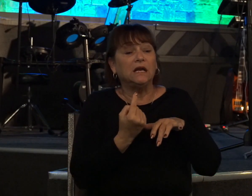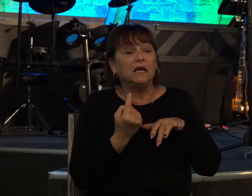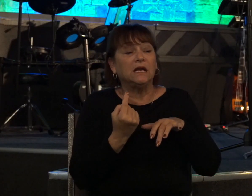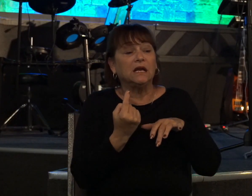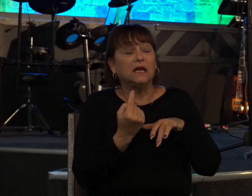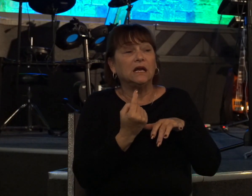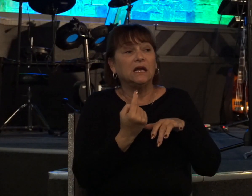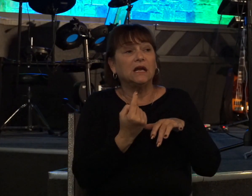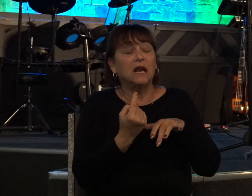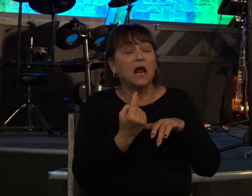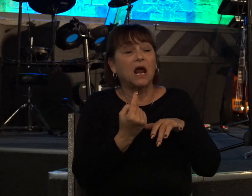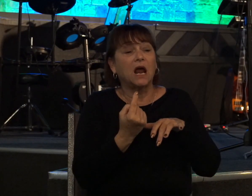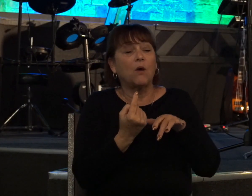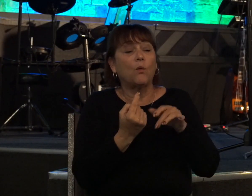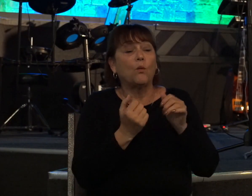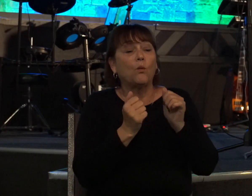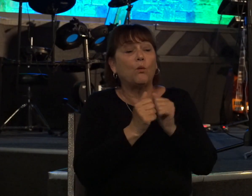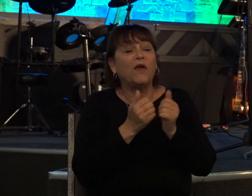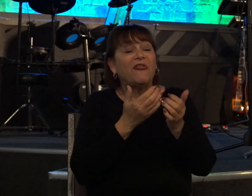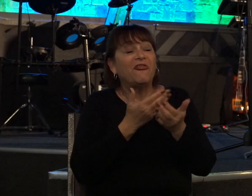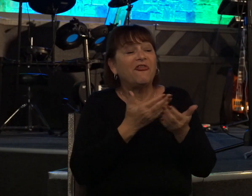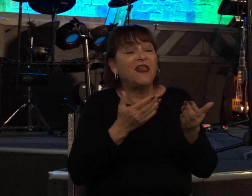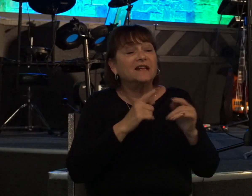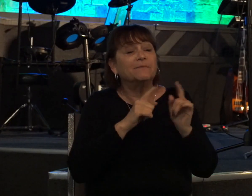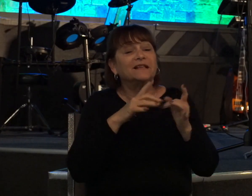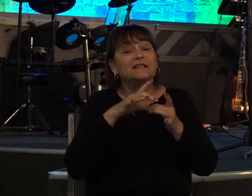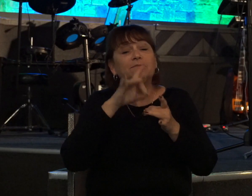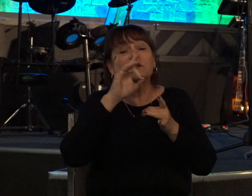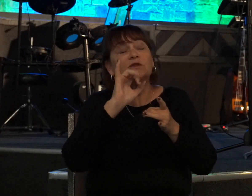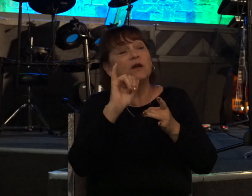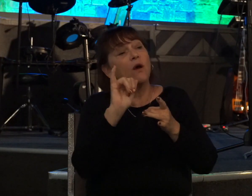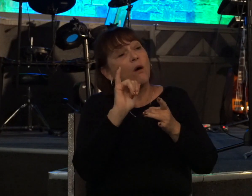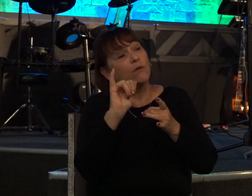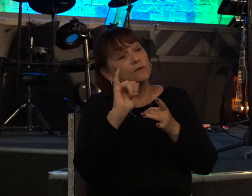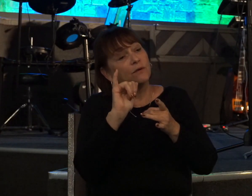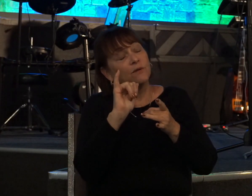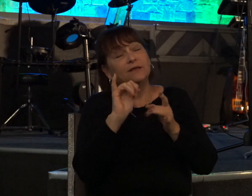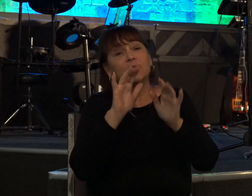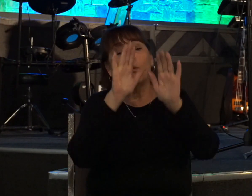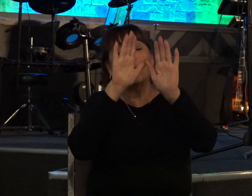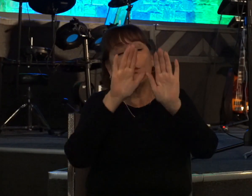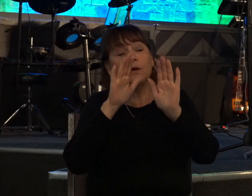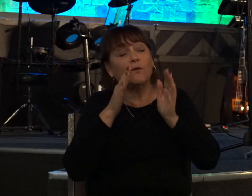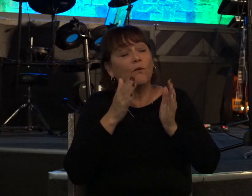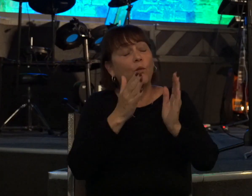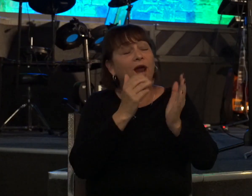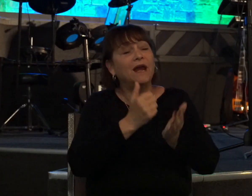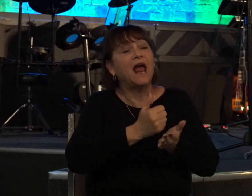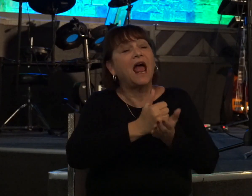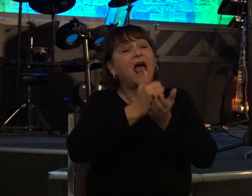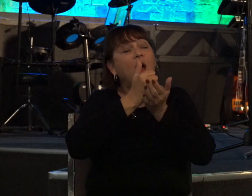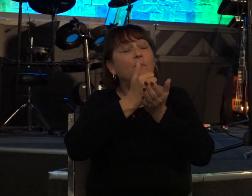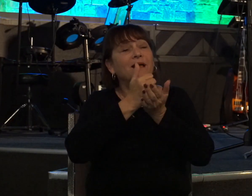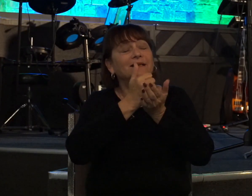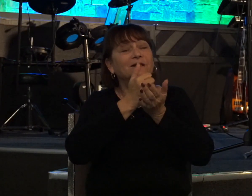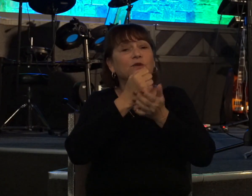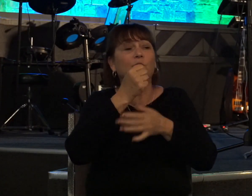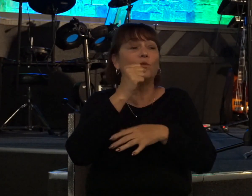materially but spiritually is a great way to help us to resist and stand firm